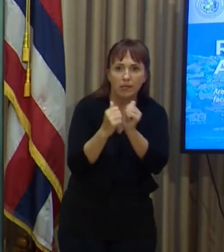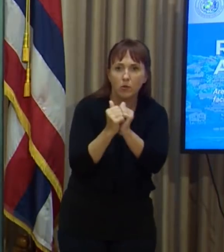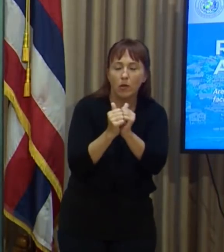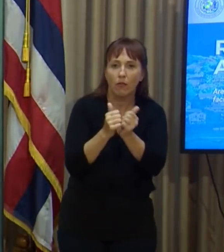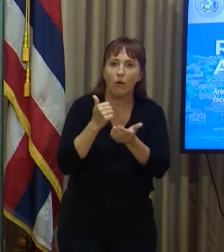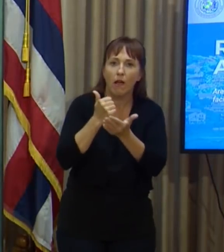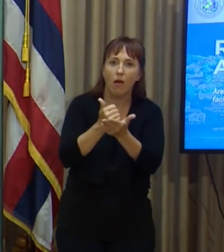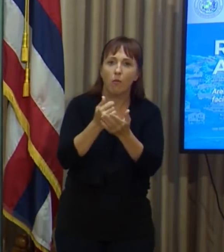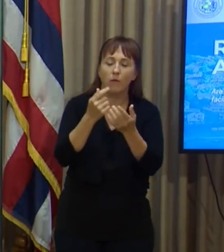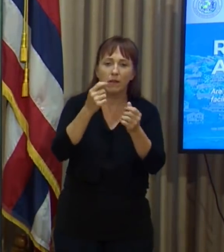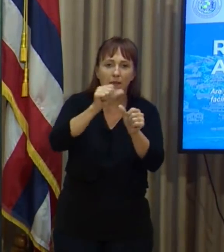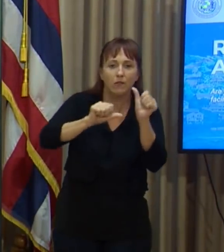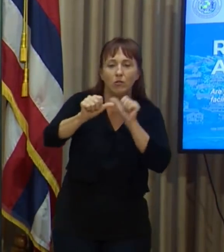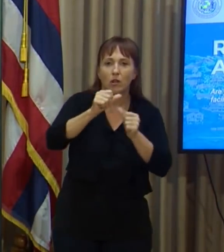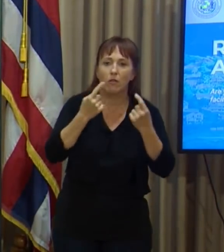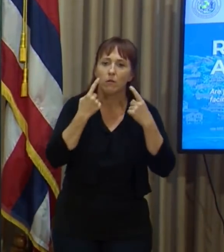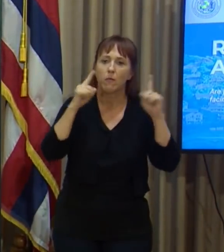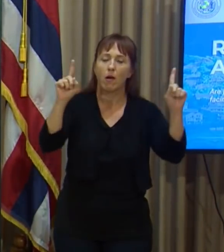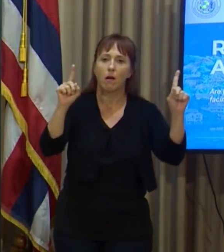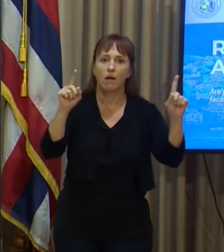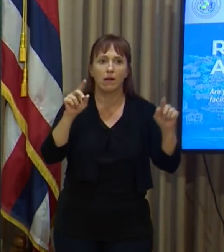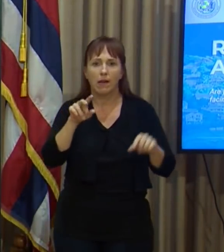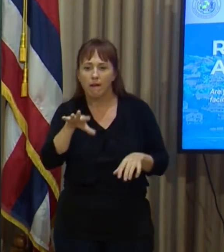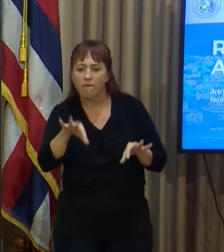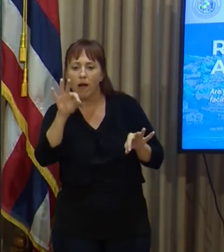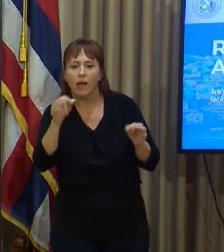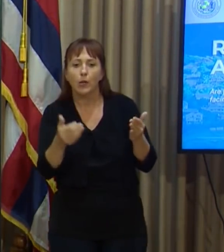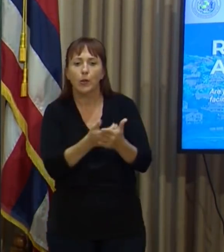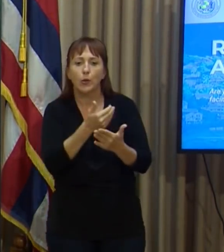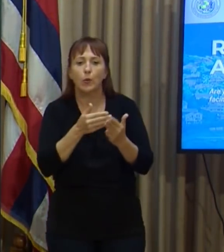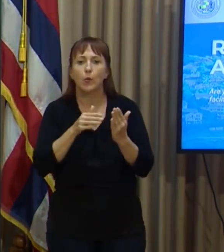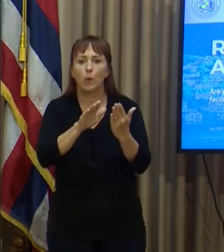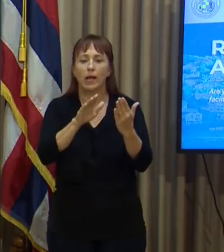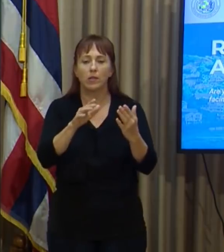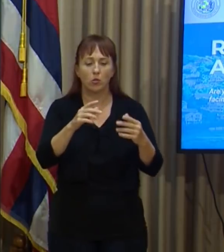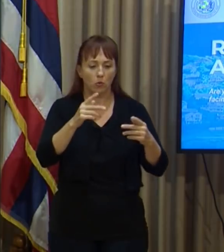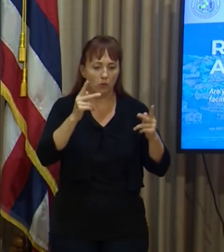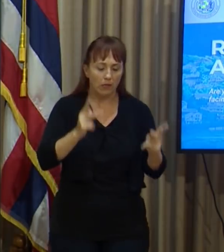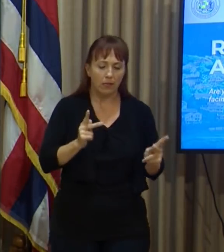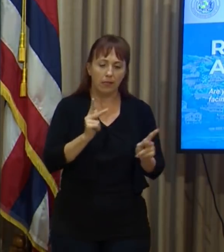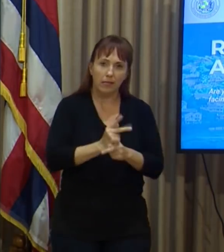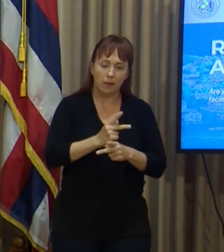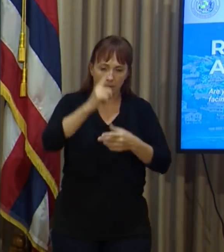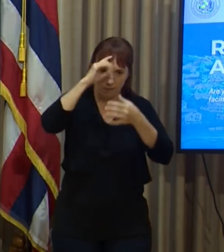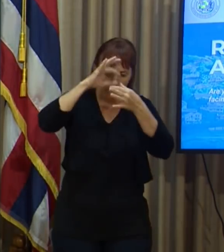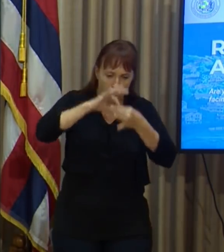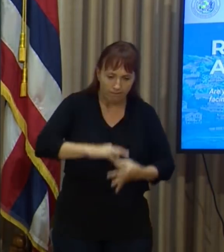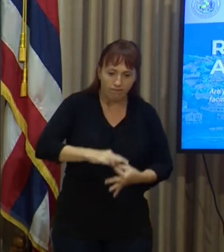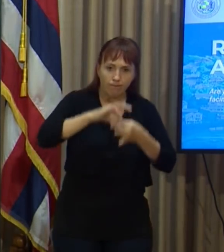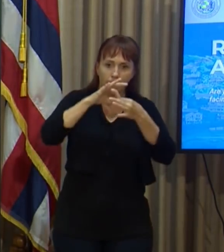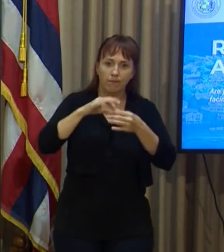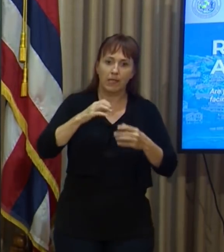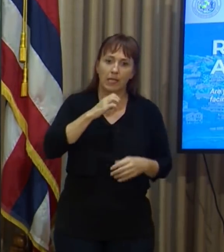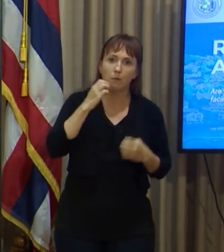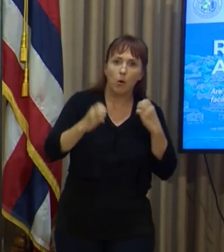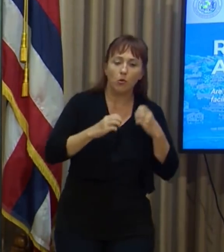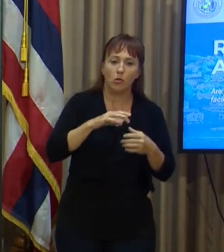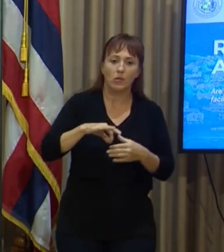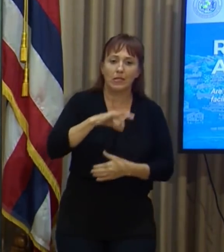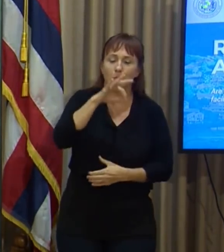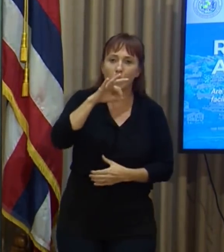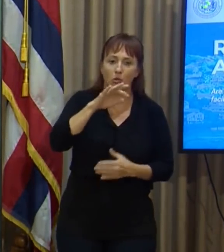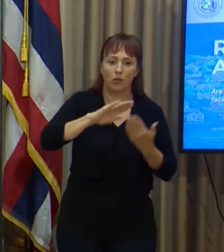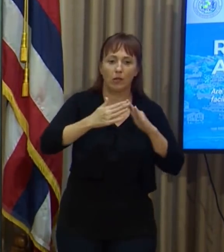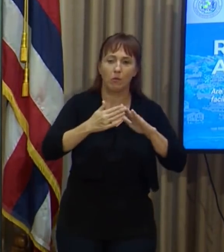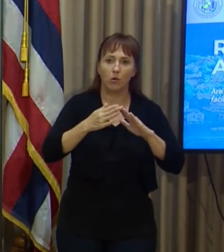get through this pandemic, and look for ways to retain the physical, mental, spiritual, and emotional health of our community in the tough